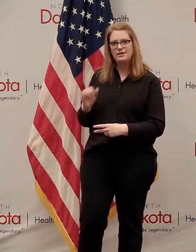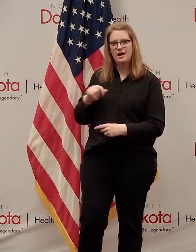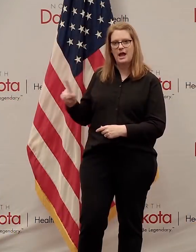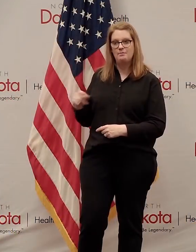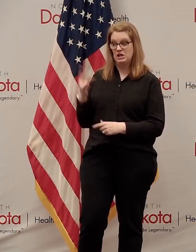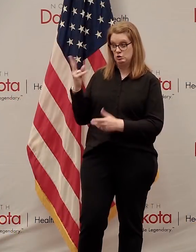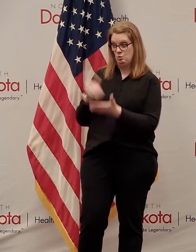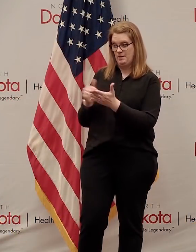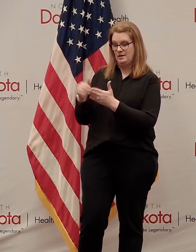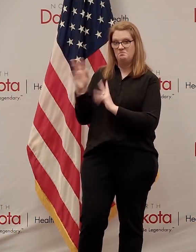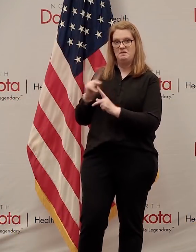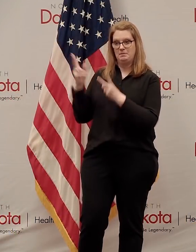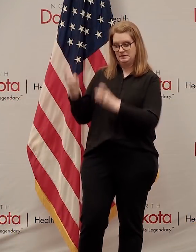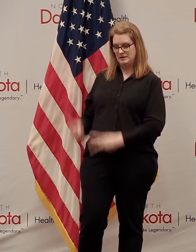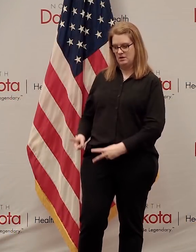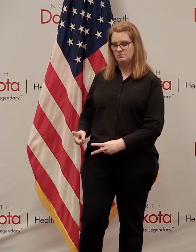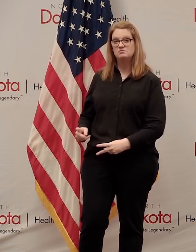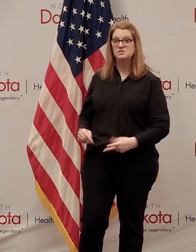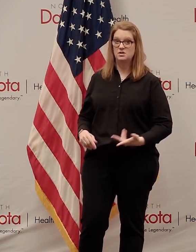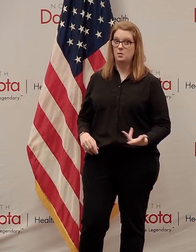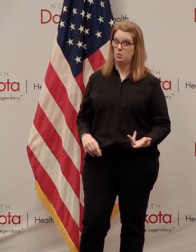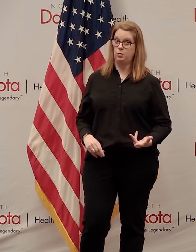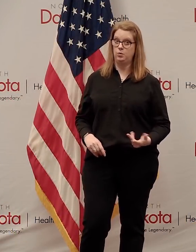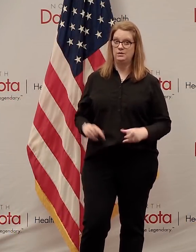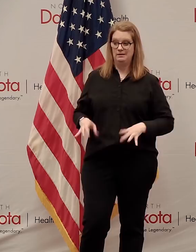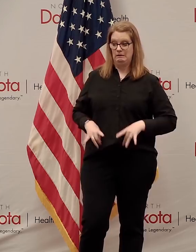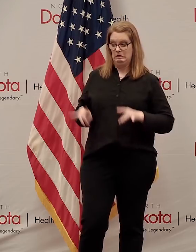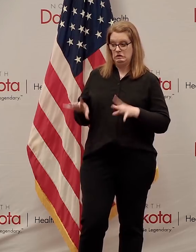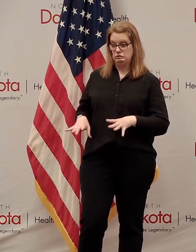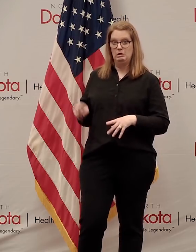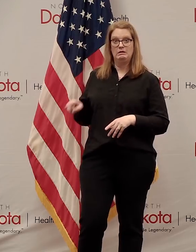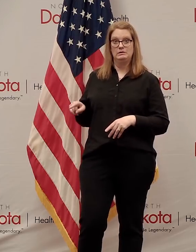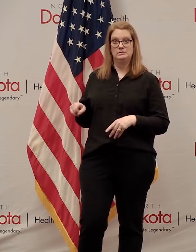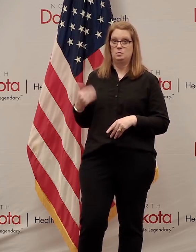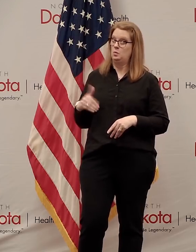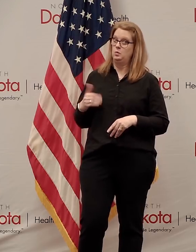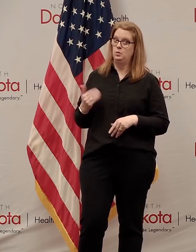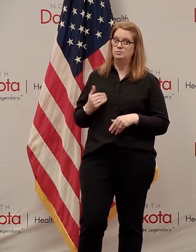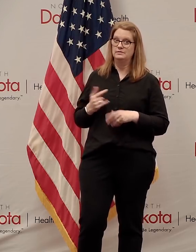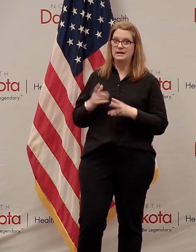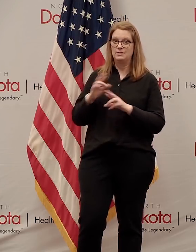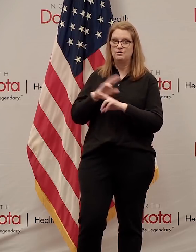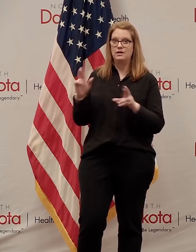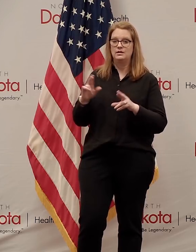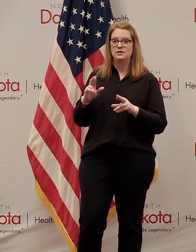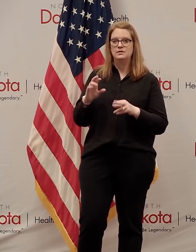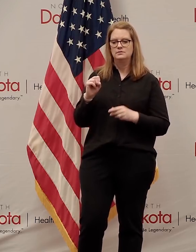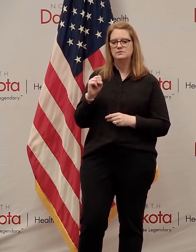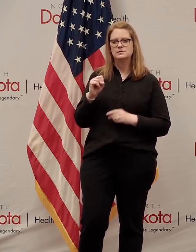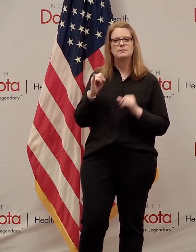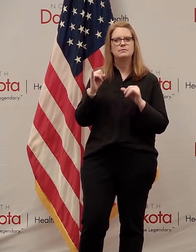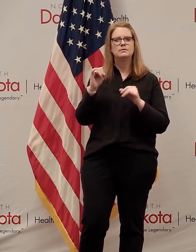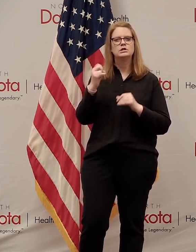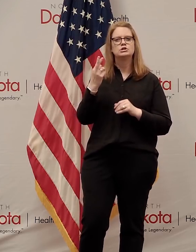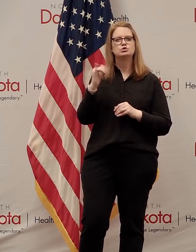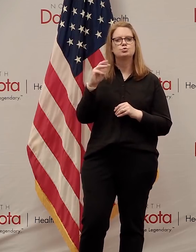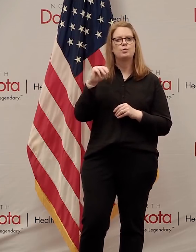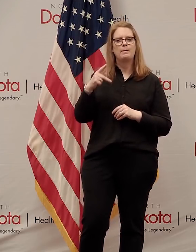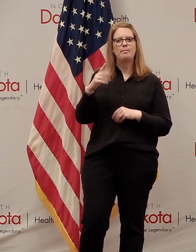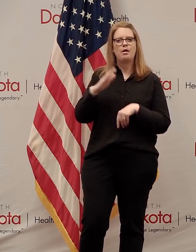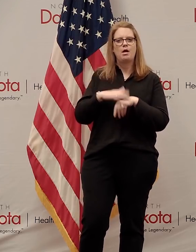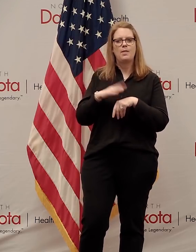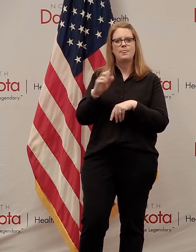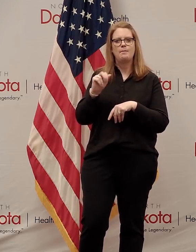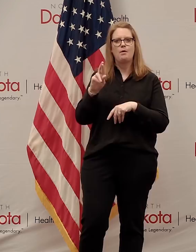downloaded it. So I guess the Australians want to get back to the get some shrimp on the barbie or something. So they